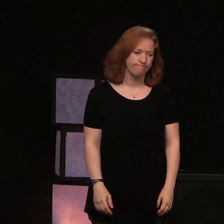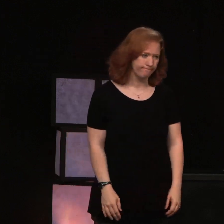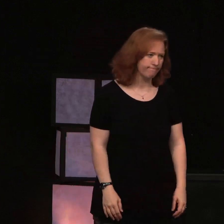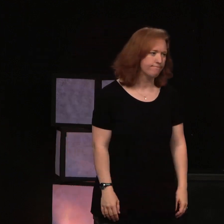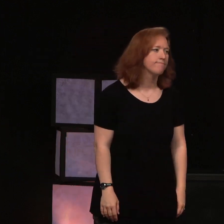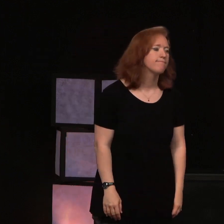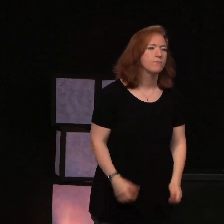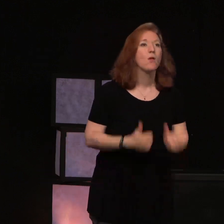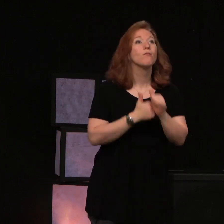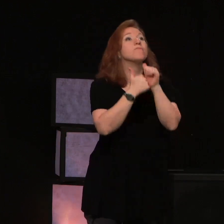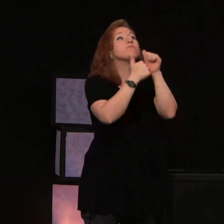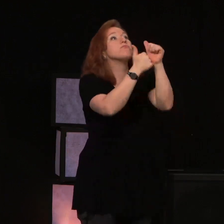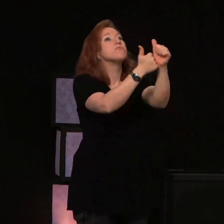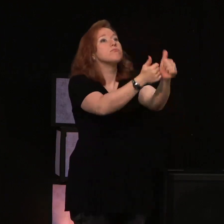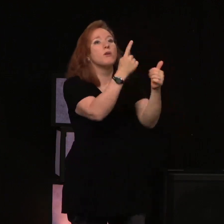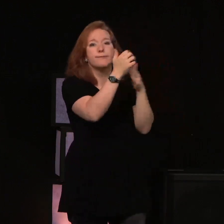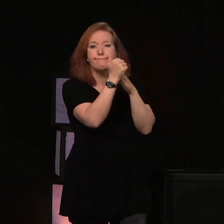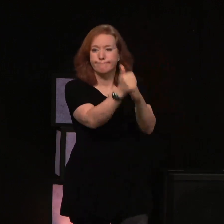Follow his leading.